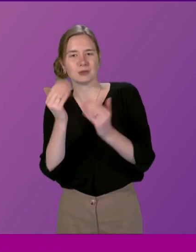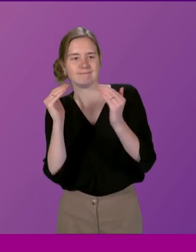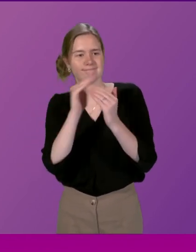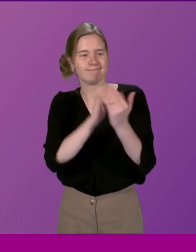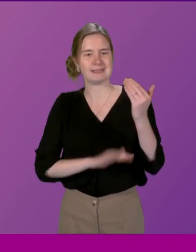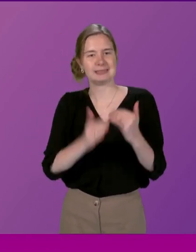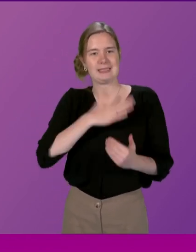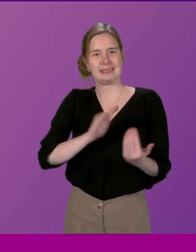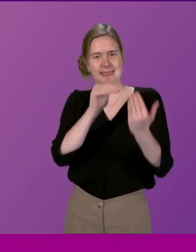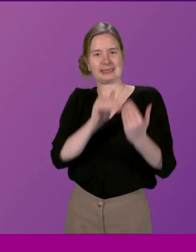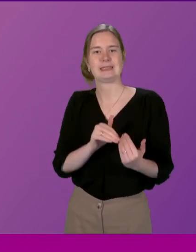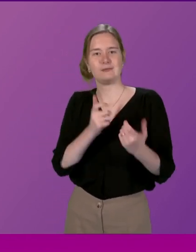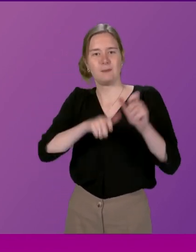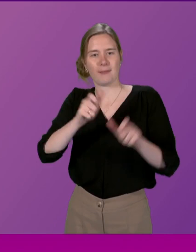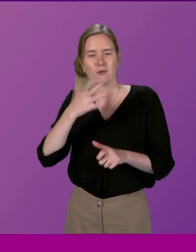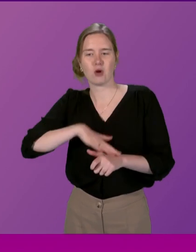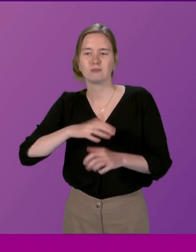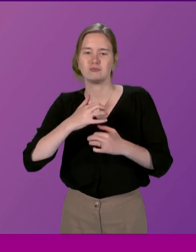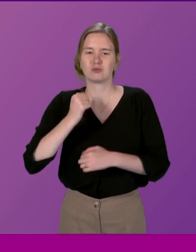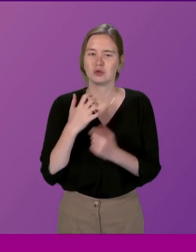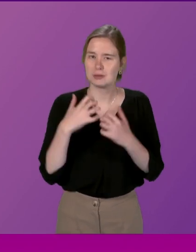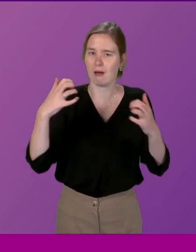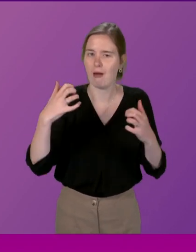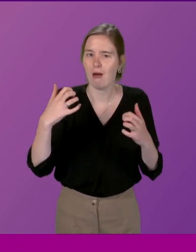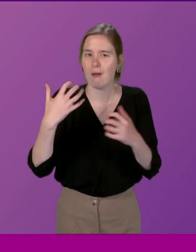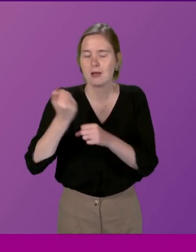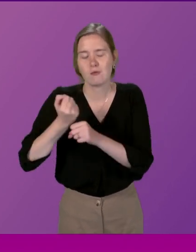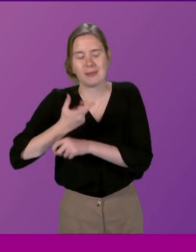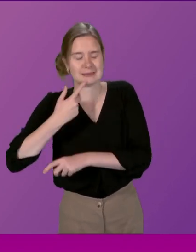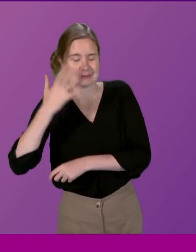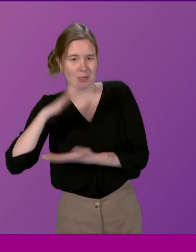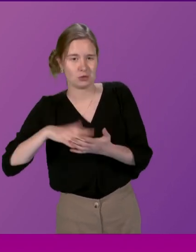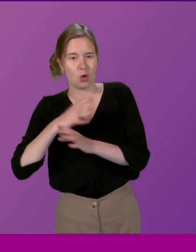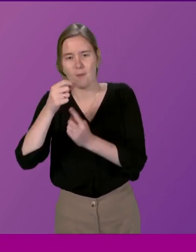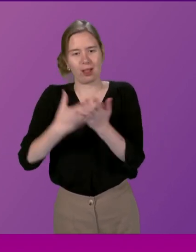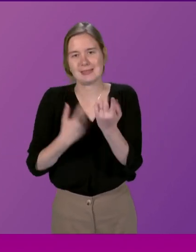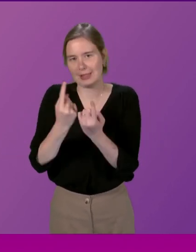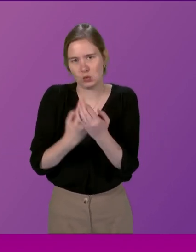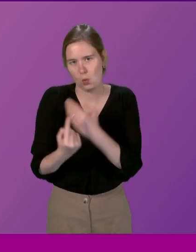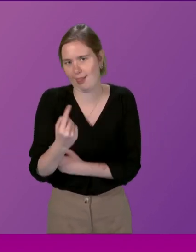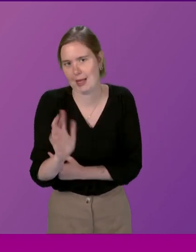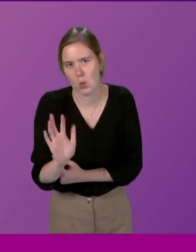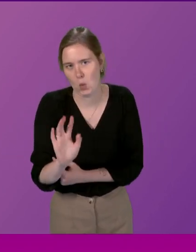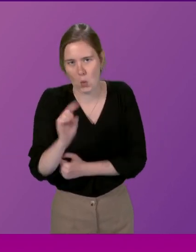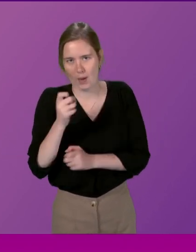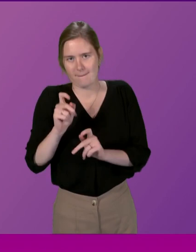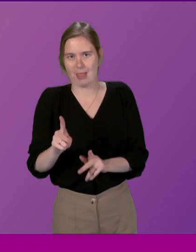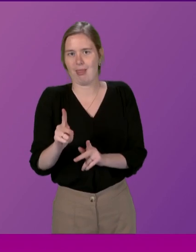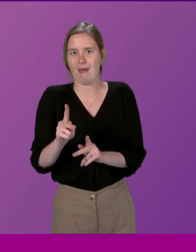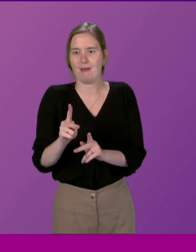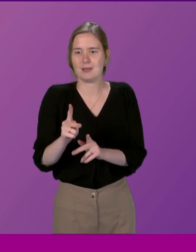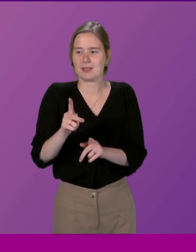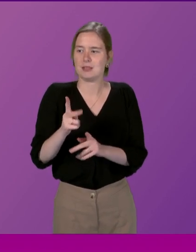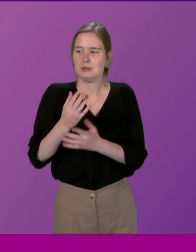of the people we serve. From the Scottish Government's experience, it's not just about the big policy issues or about how one method of participation